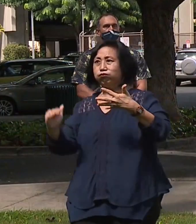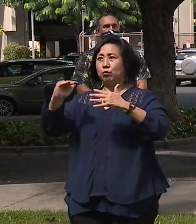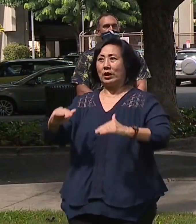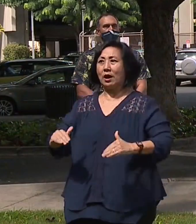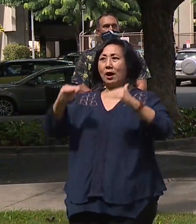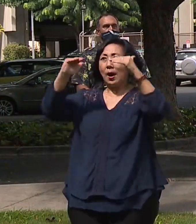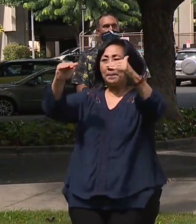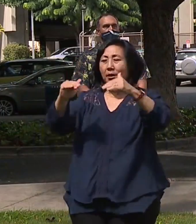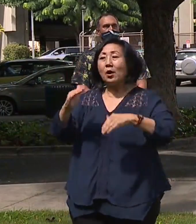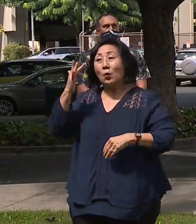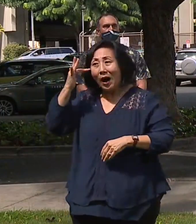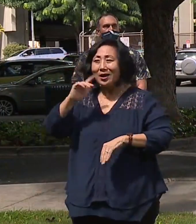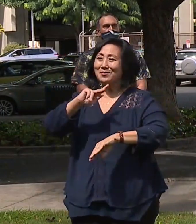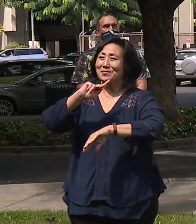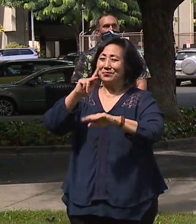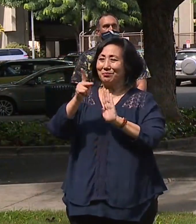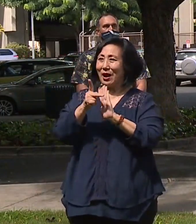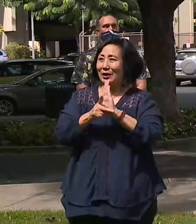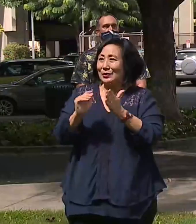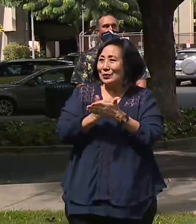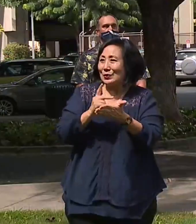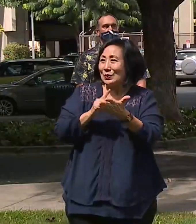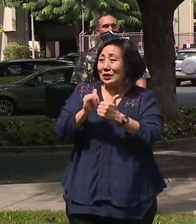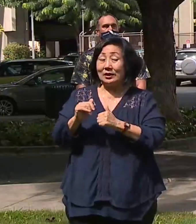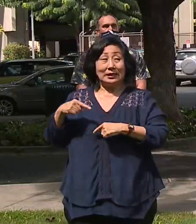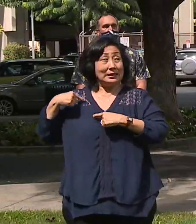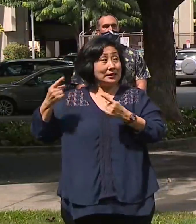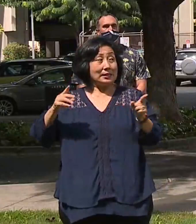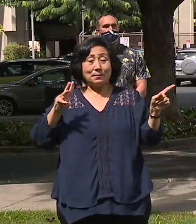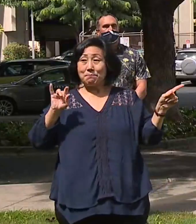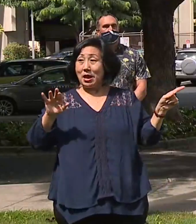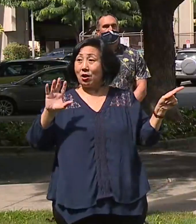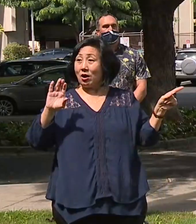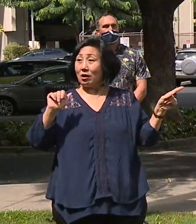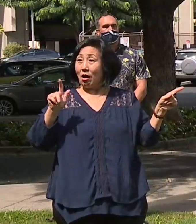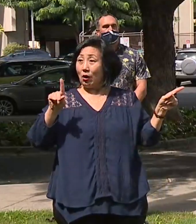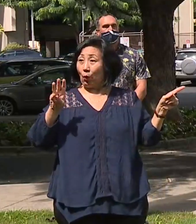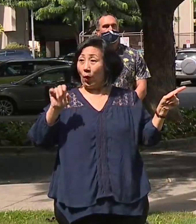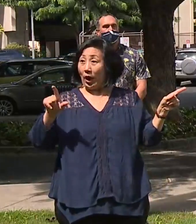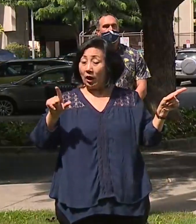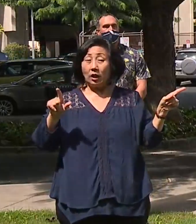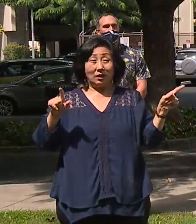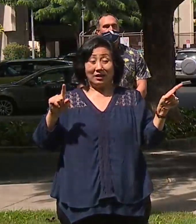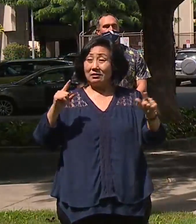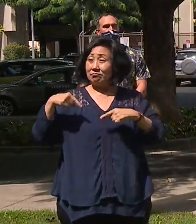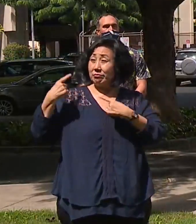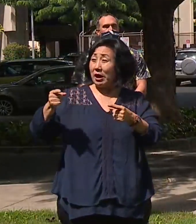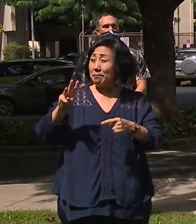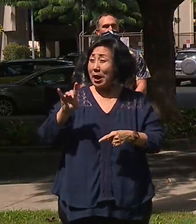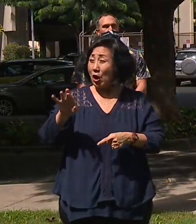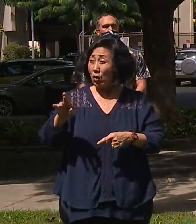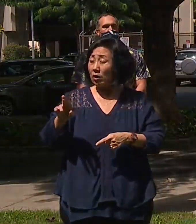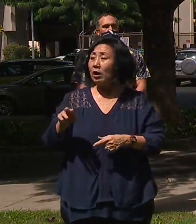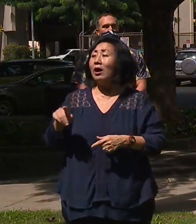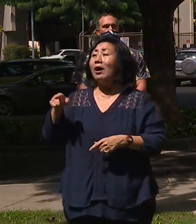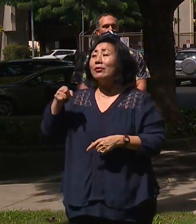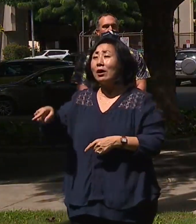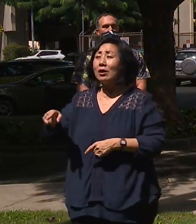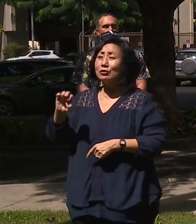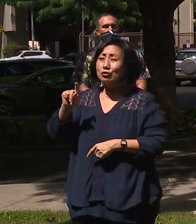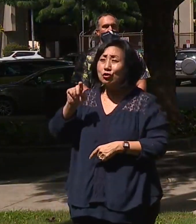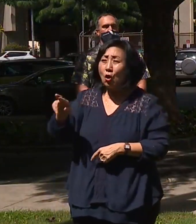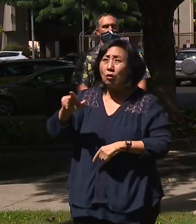place. Since Mayor Caldwell has been in office, the amount of solar installations on city properties has more than quadrupled.